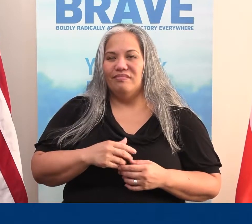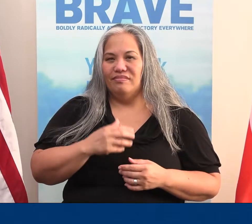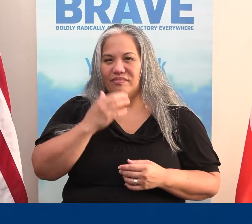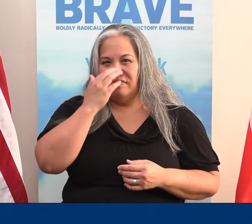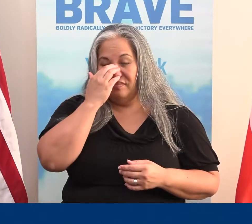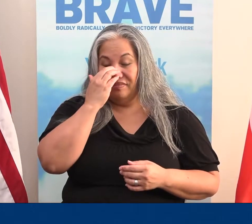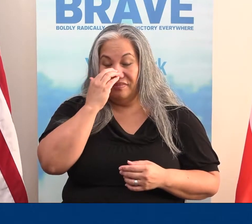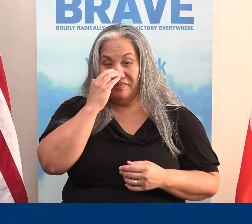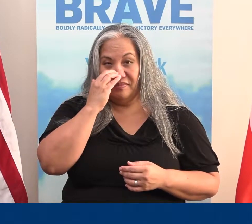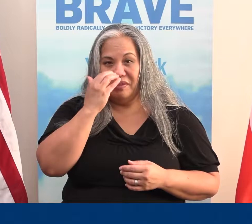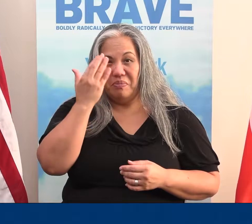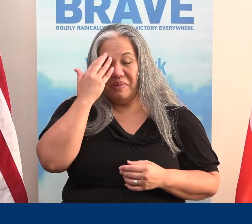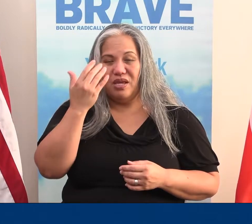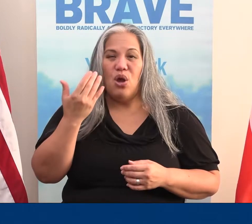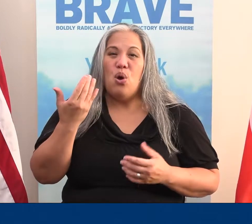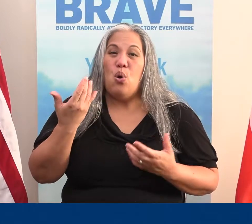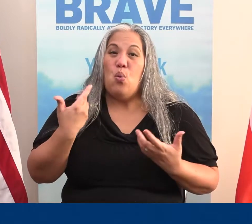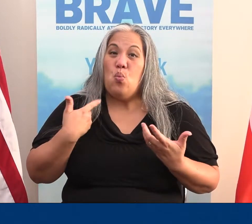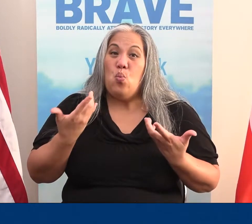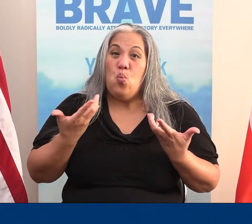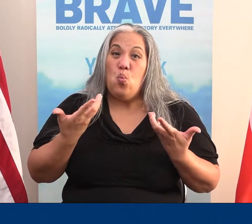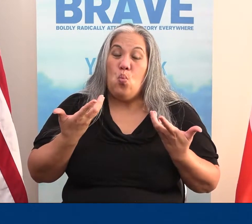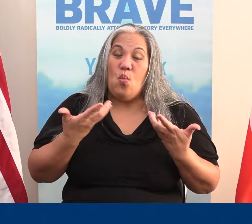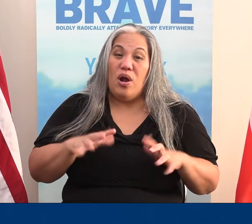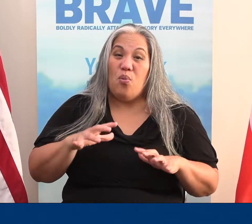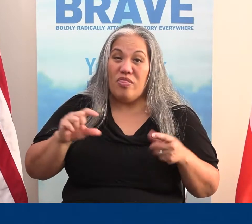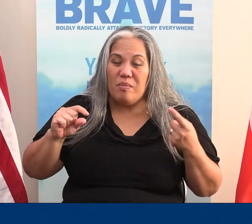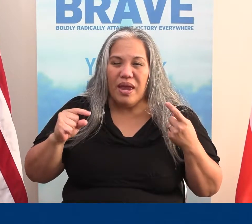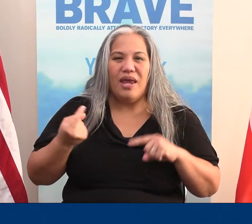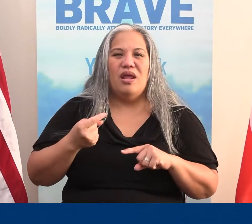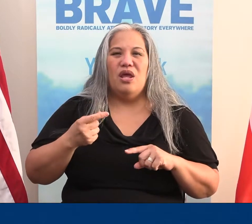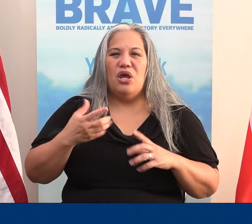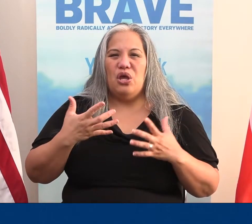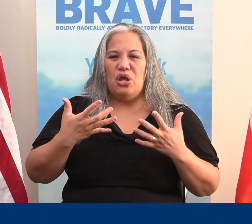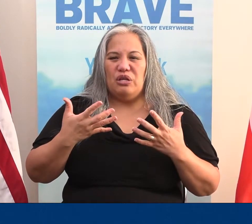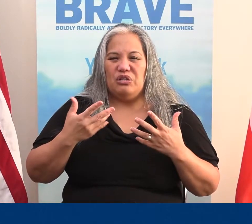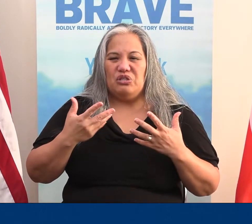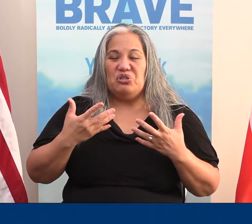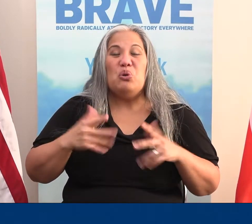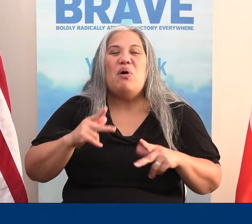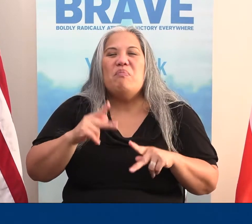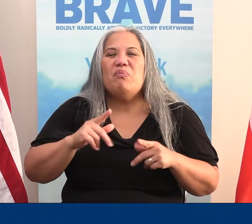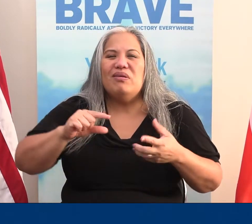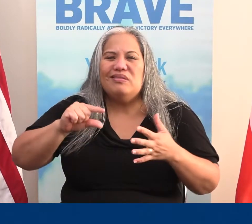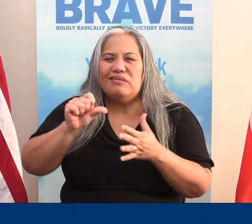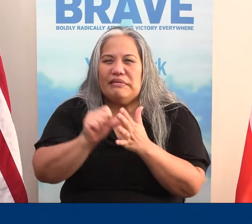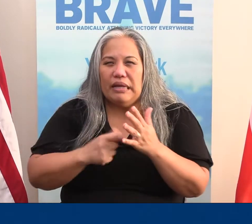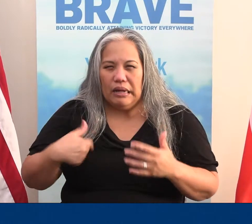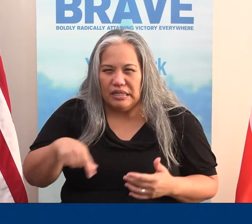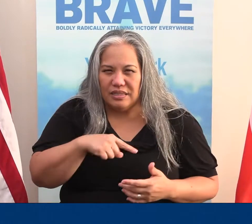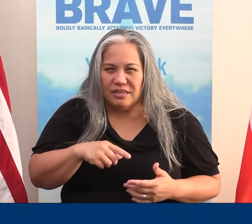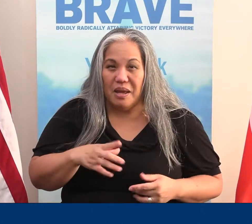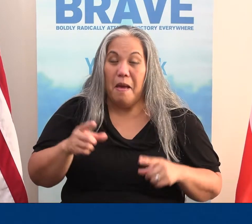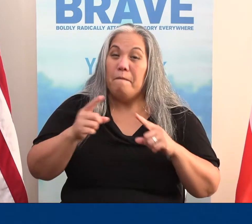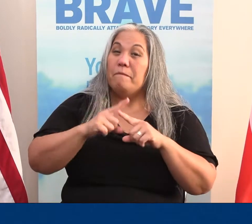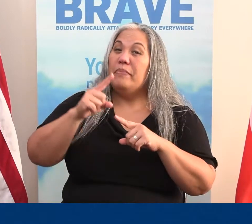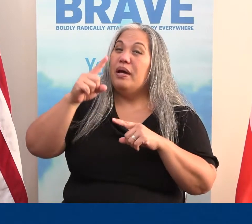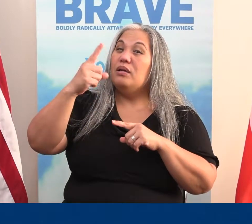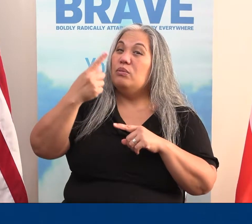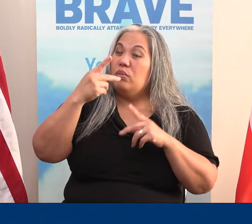Because we just don't want the pain. We don't want anybody cutting on us. But, you know, if someone told us today,